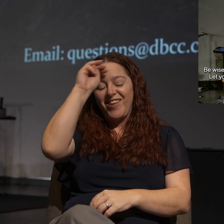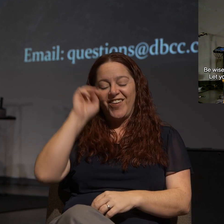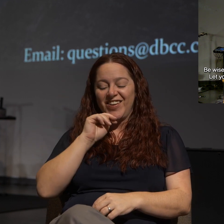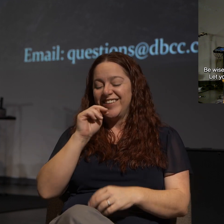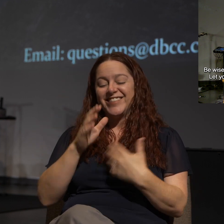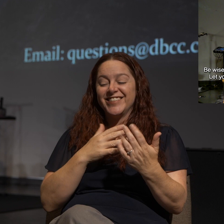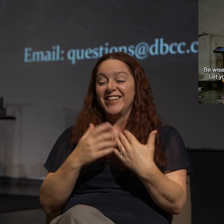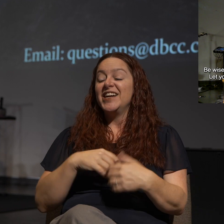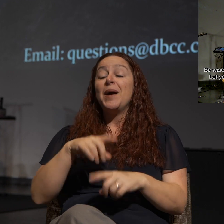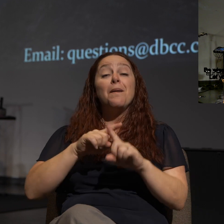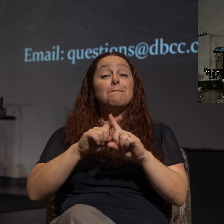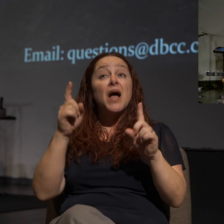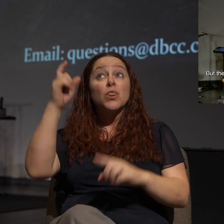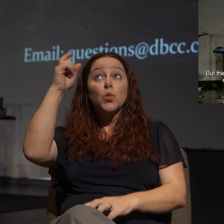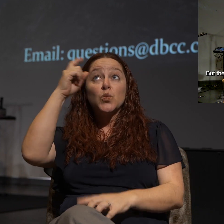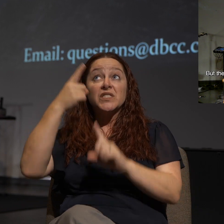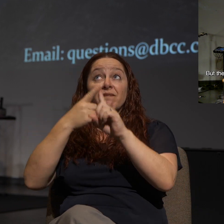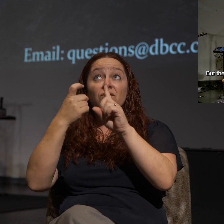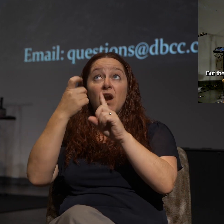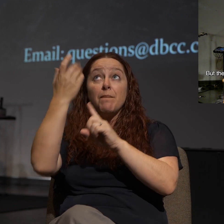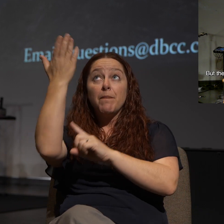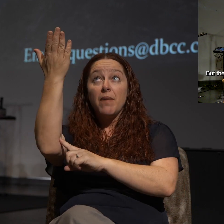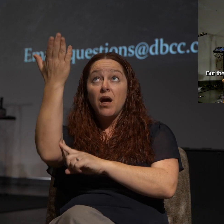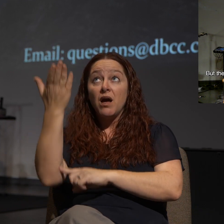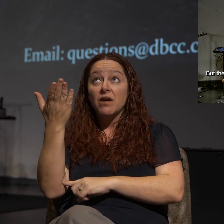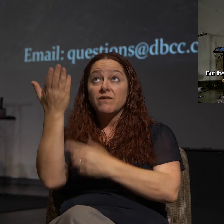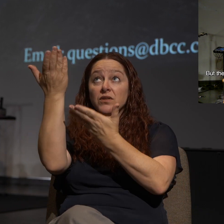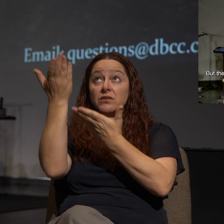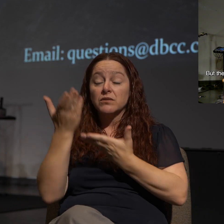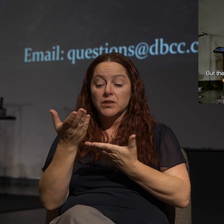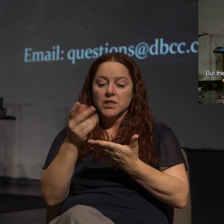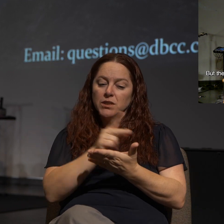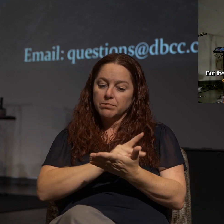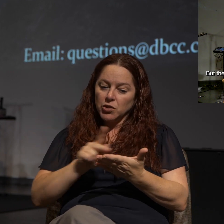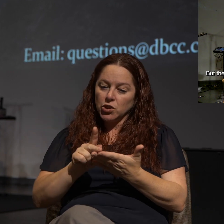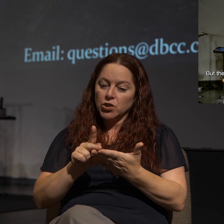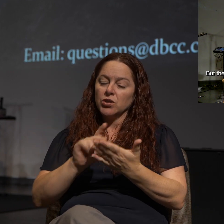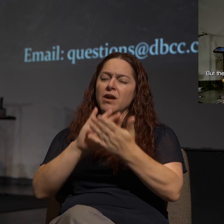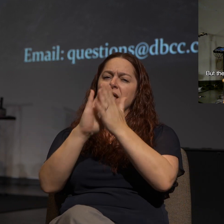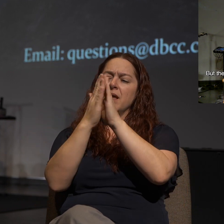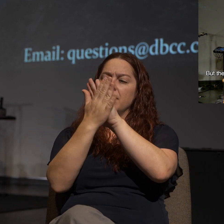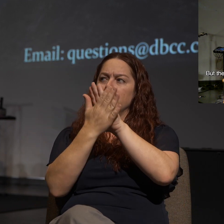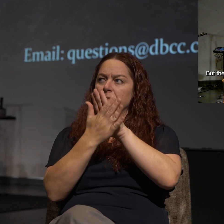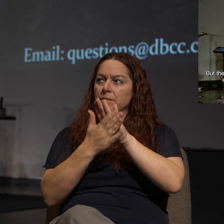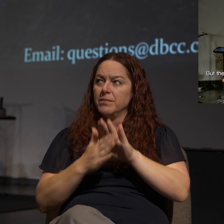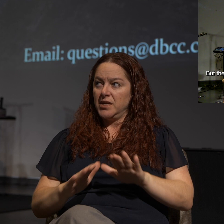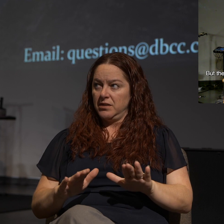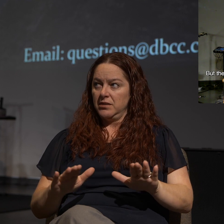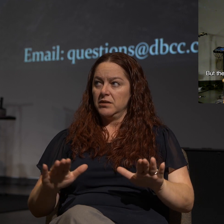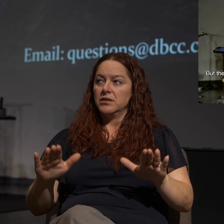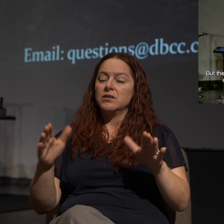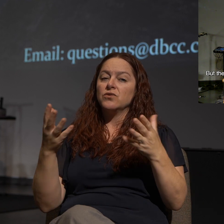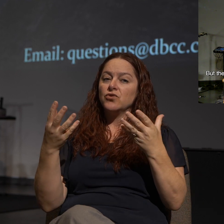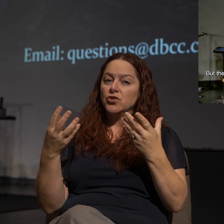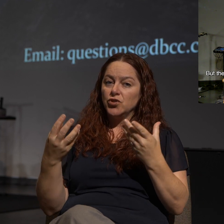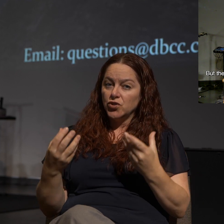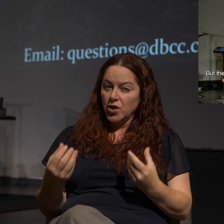of his letter, But the wisdom that comes from above is pure, then peace-loving, gentle,